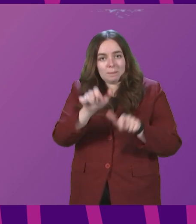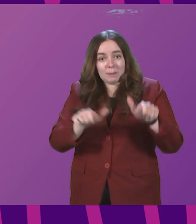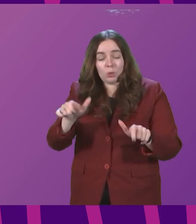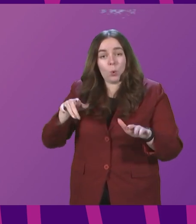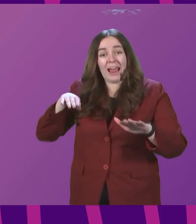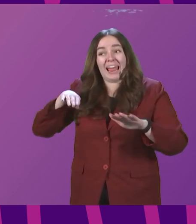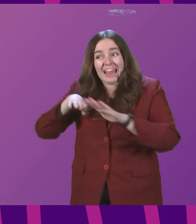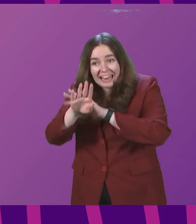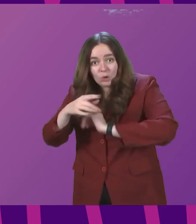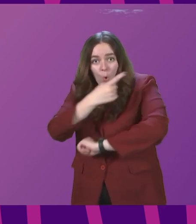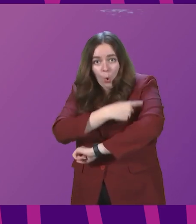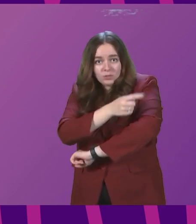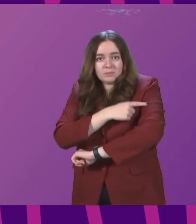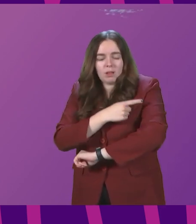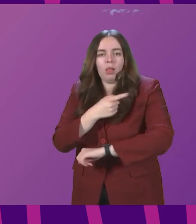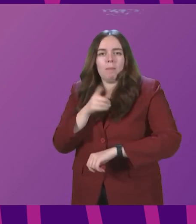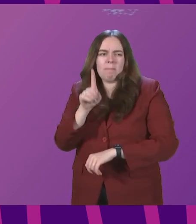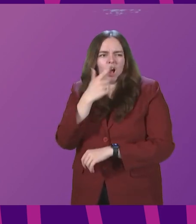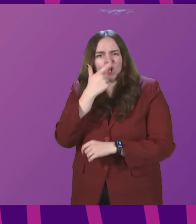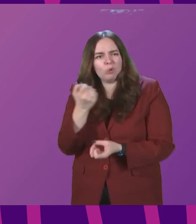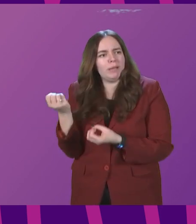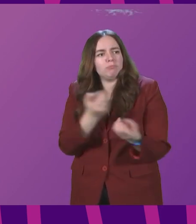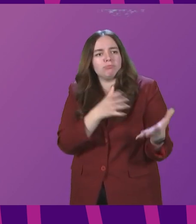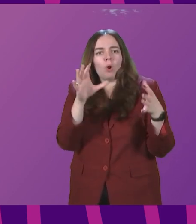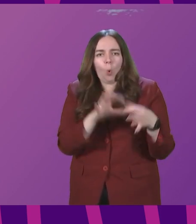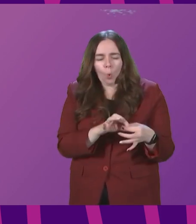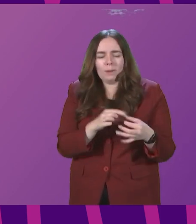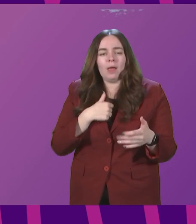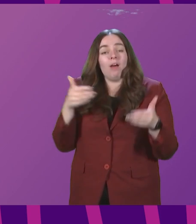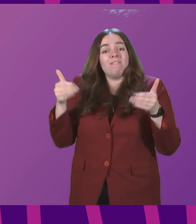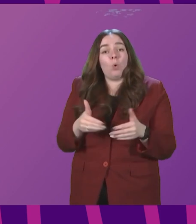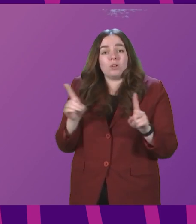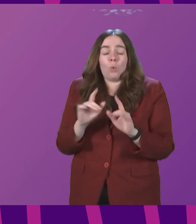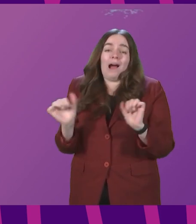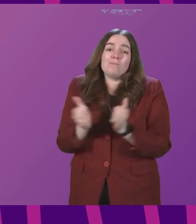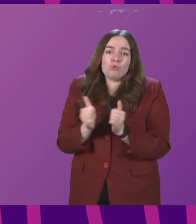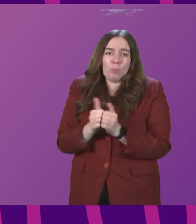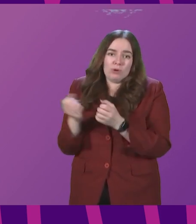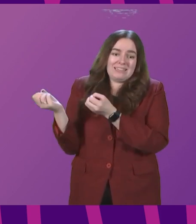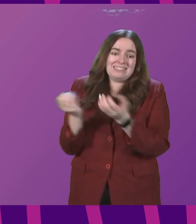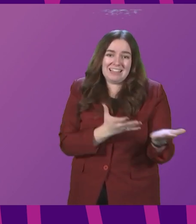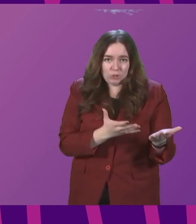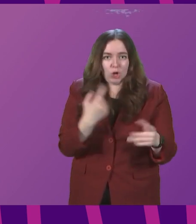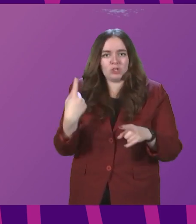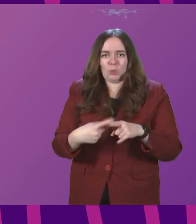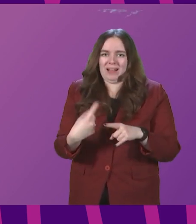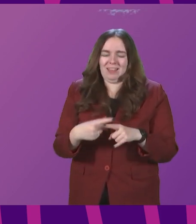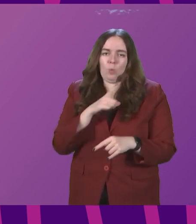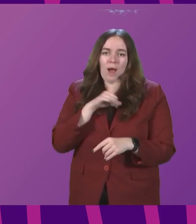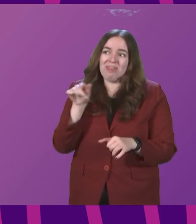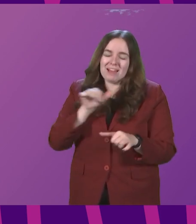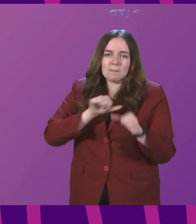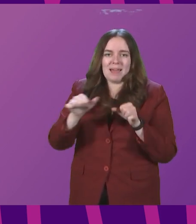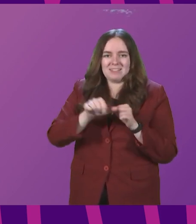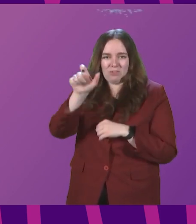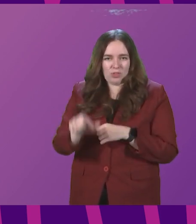hospital when they could be discharged, our focus is on appropriate discharge as quickly as possible, because that is better for the